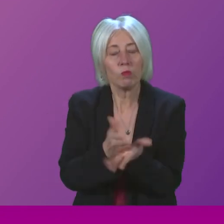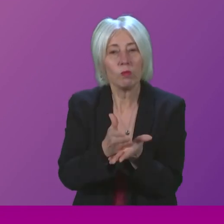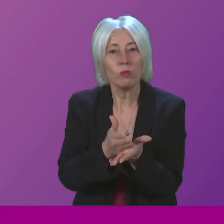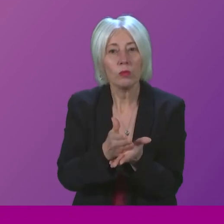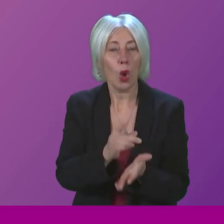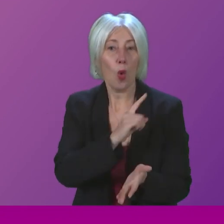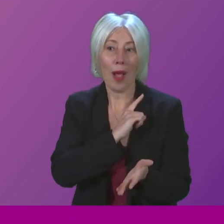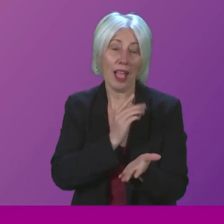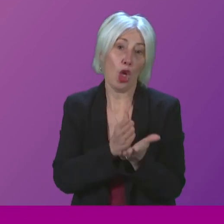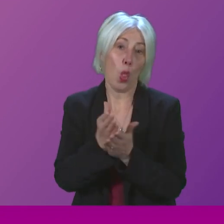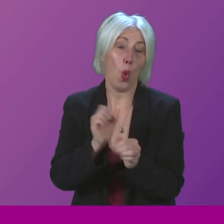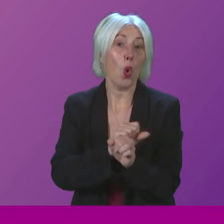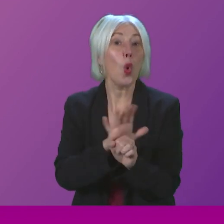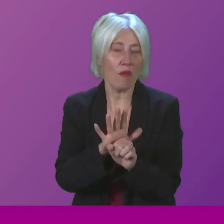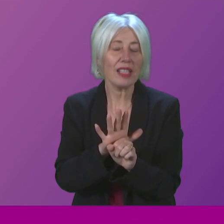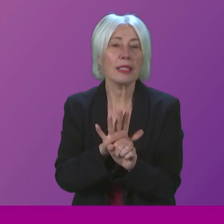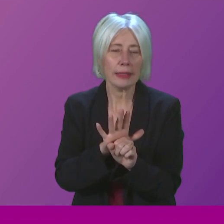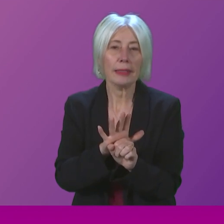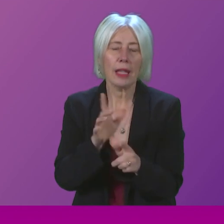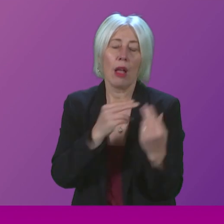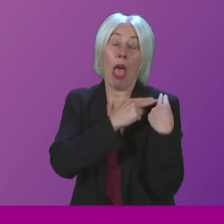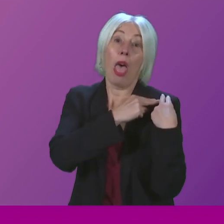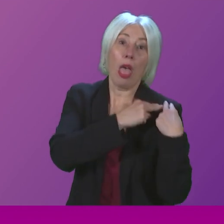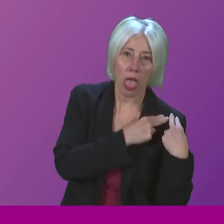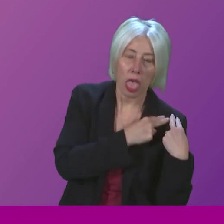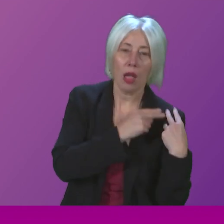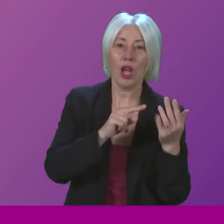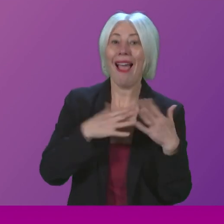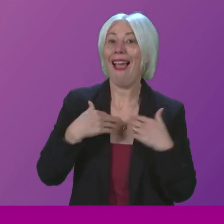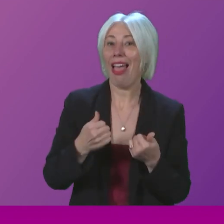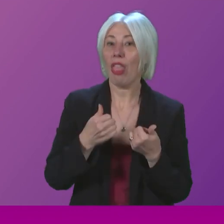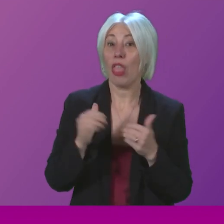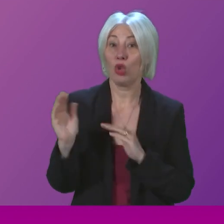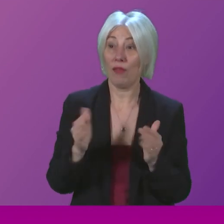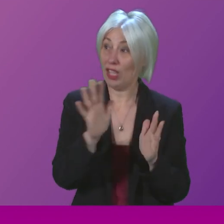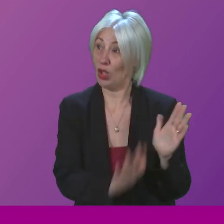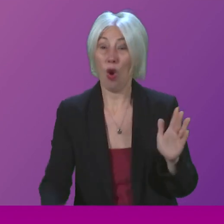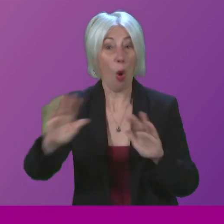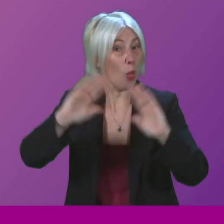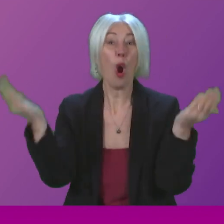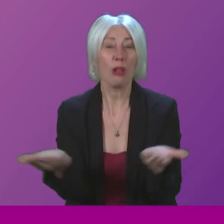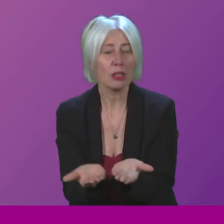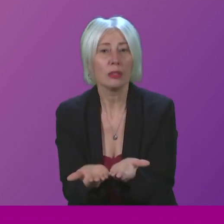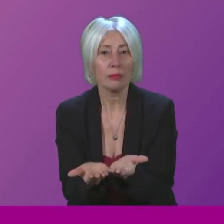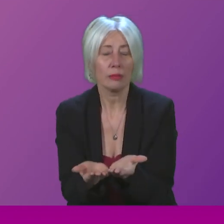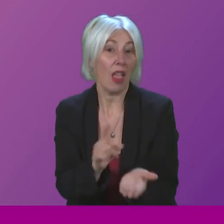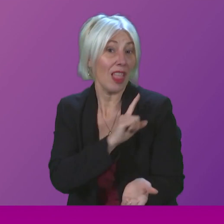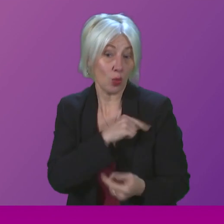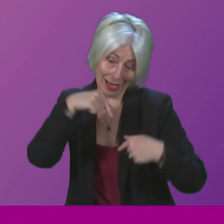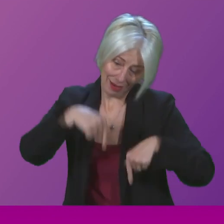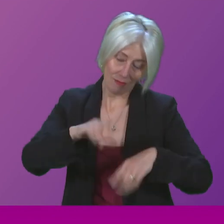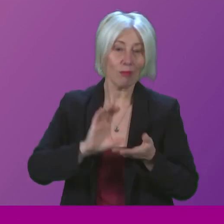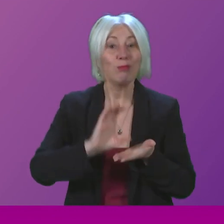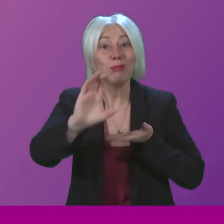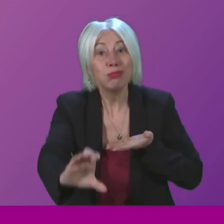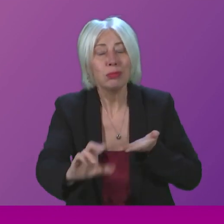of the COVID pandemic that has placed these burdens on health services across the world. But that is why we are investing in our